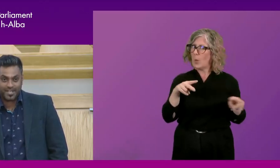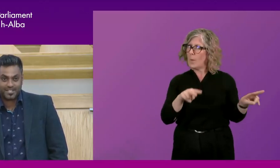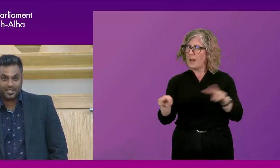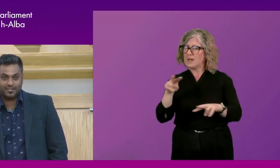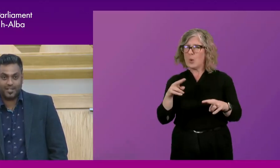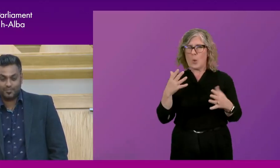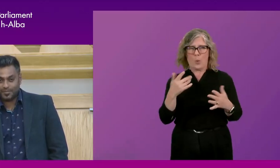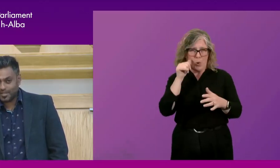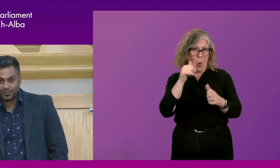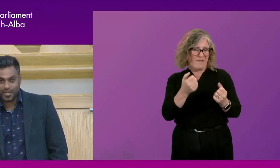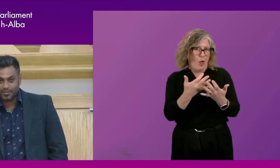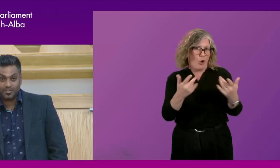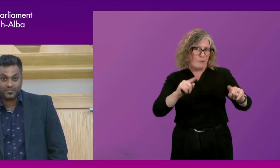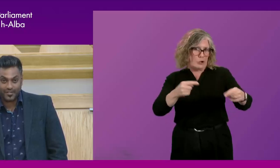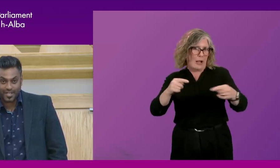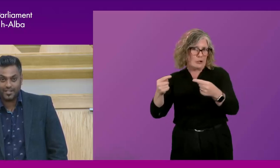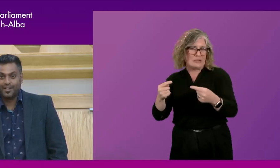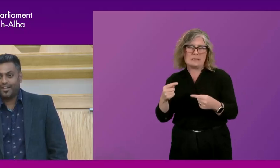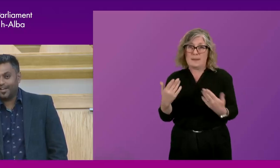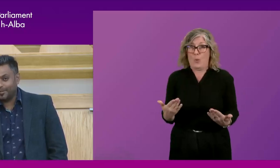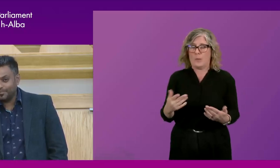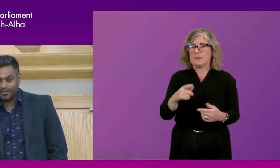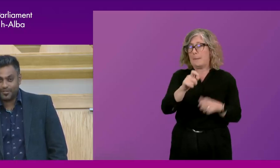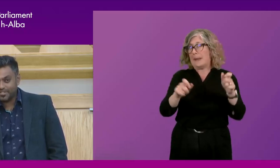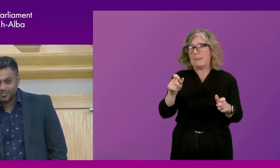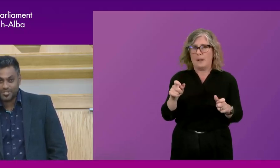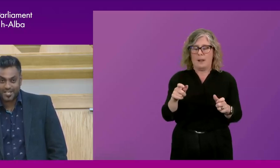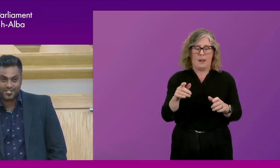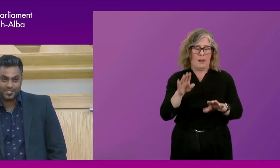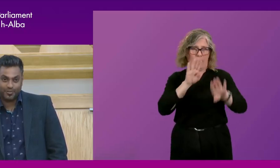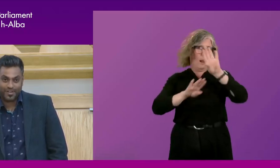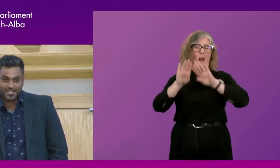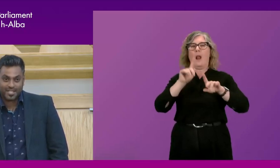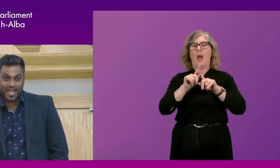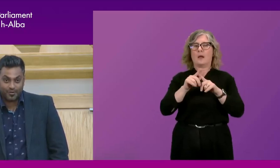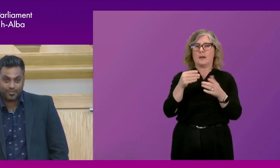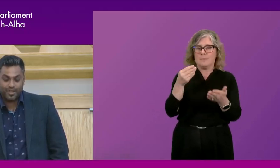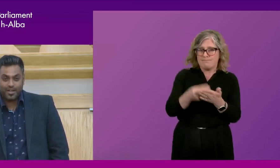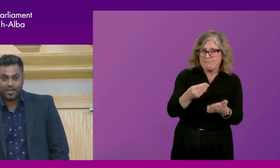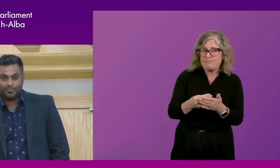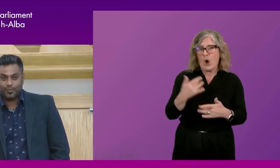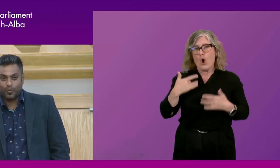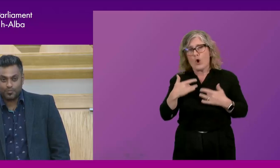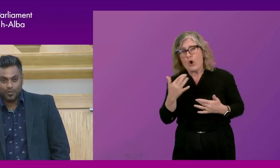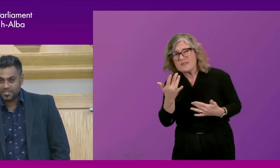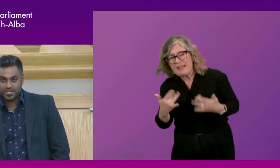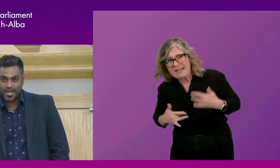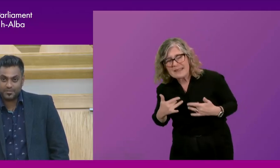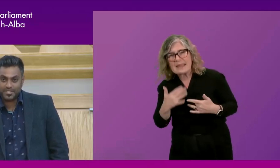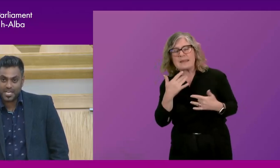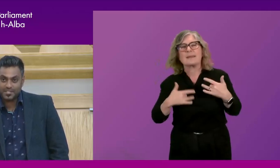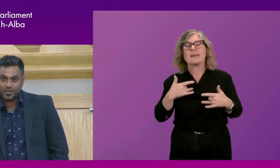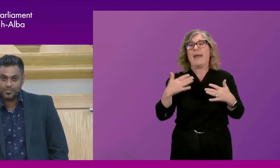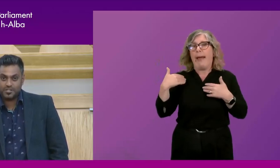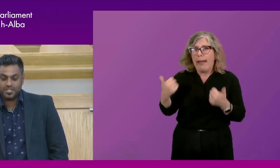people are facing, you know, cost of living, the fiscal challenges that we're facing, health, what does the